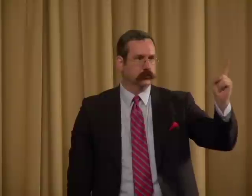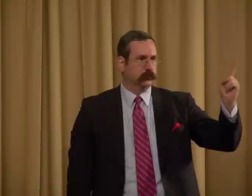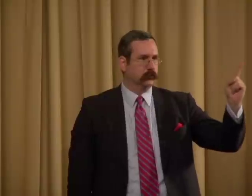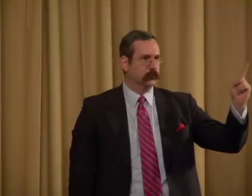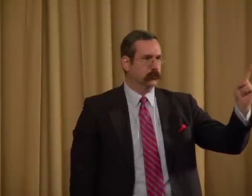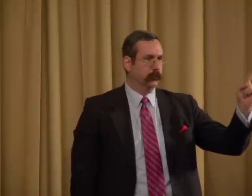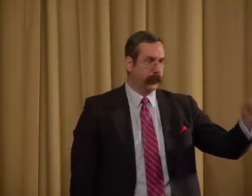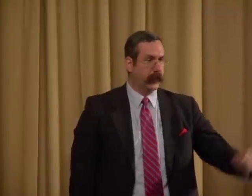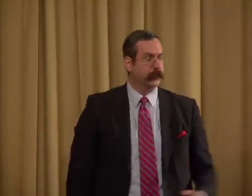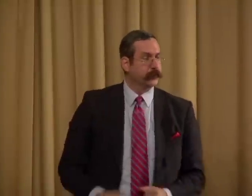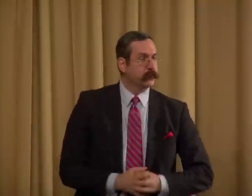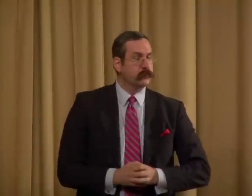That was his quote.